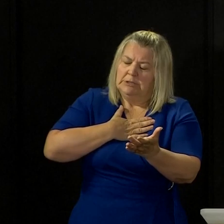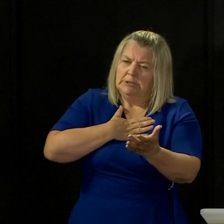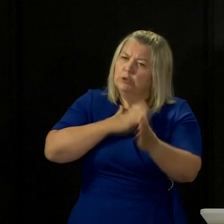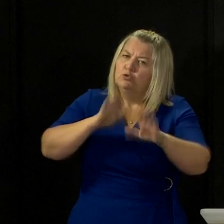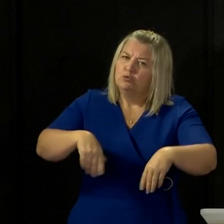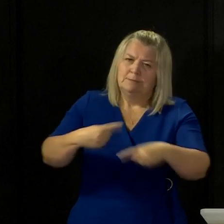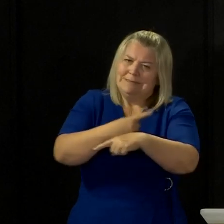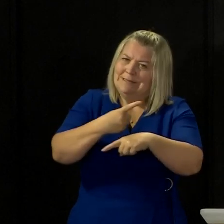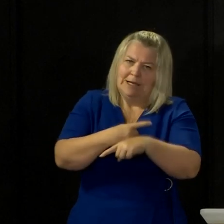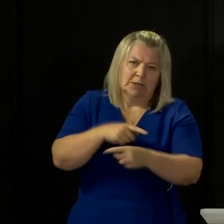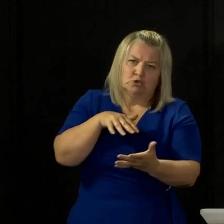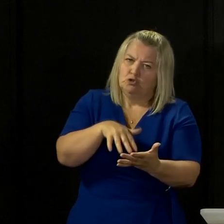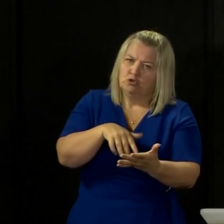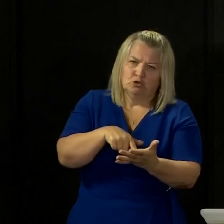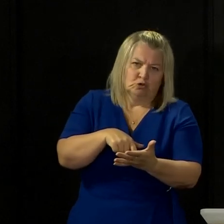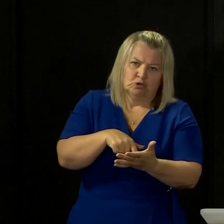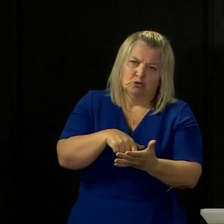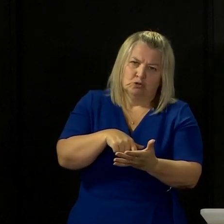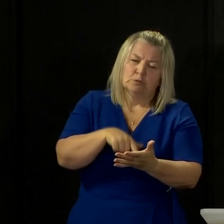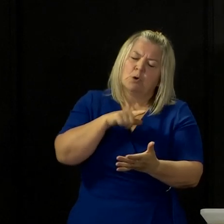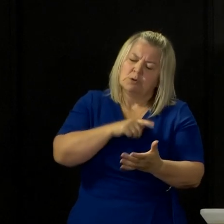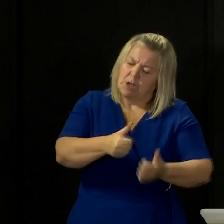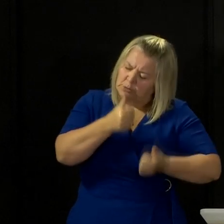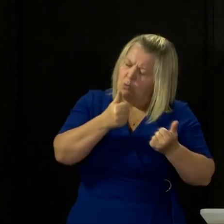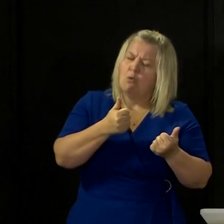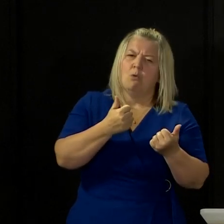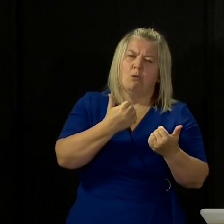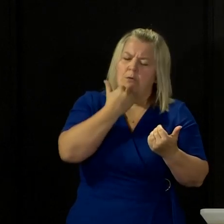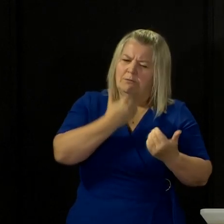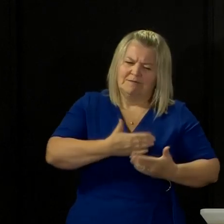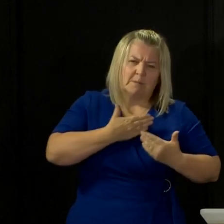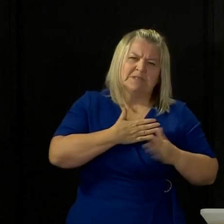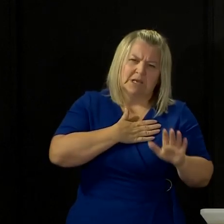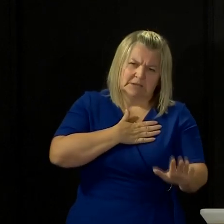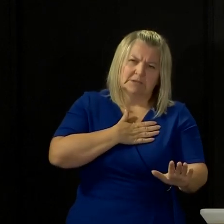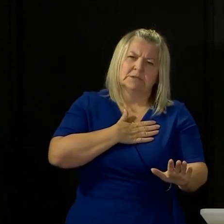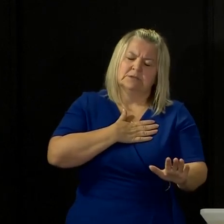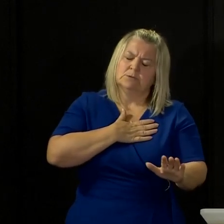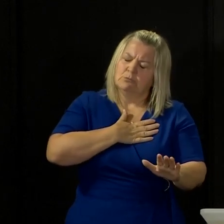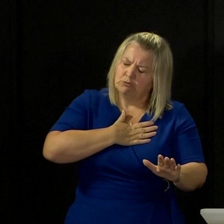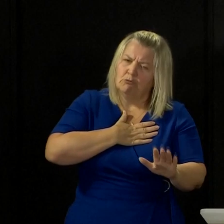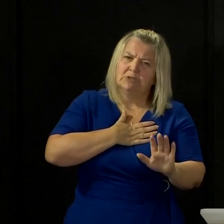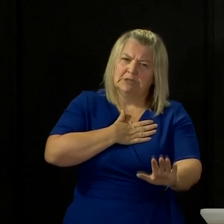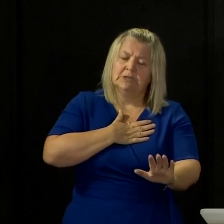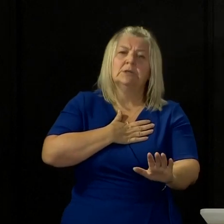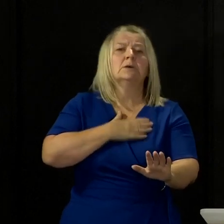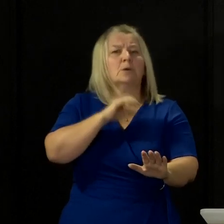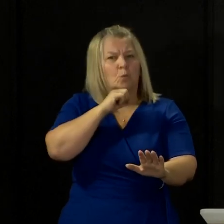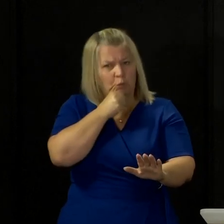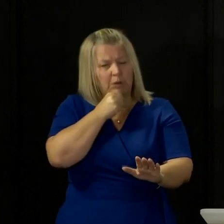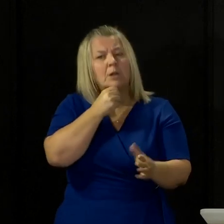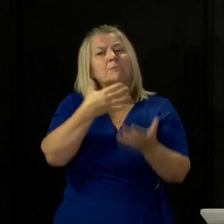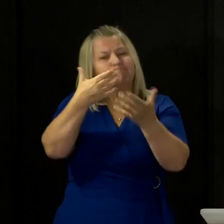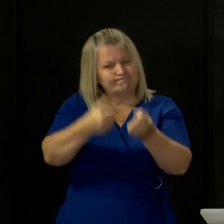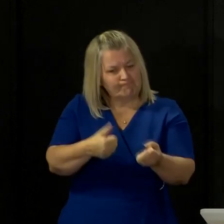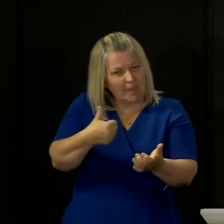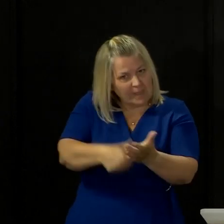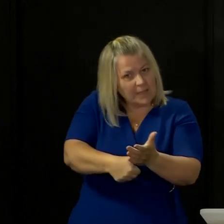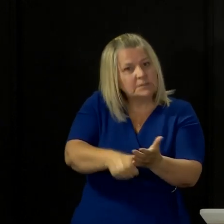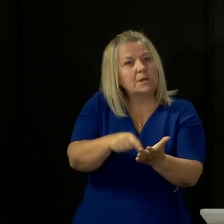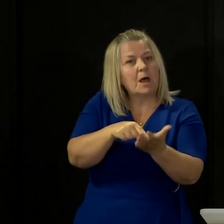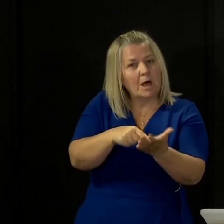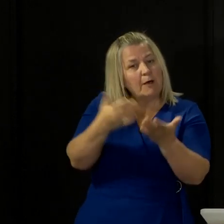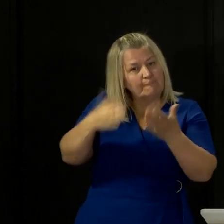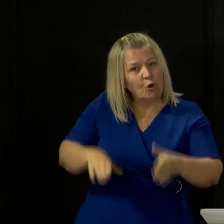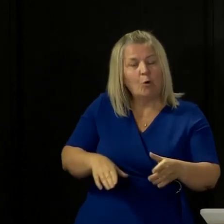to the distress that you're already feeling, and I can only apologise for that. There will be a letter arriving with people shortly from